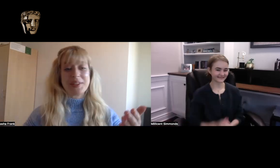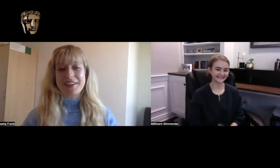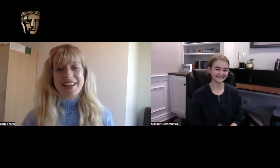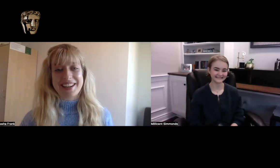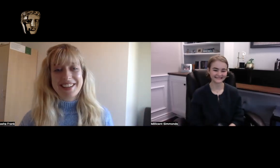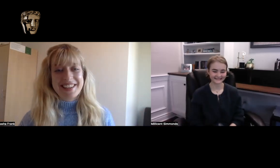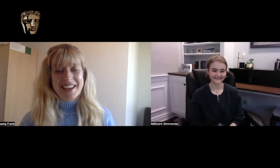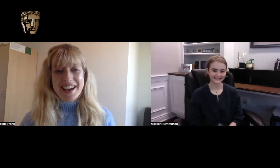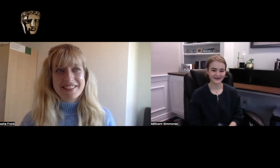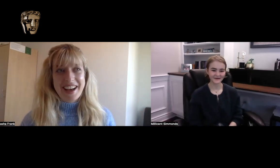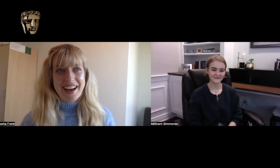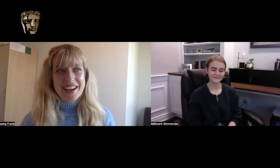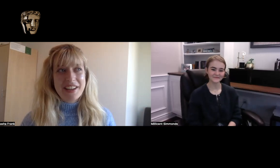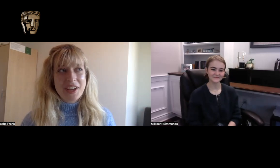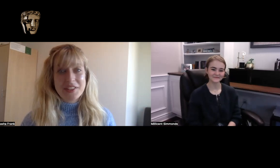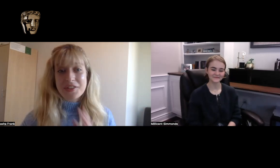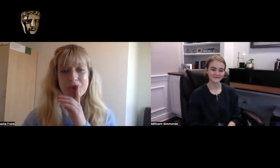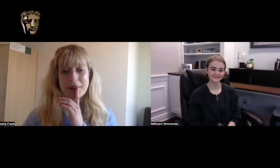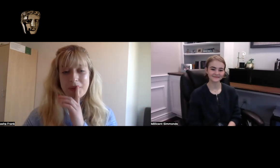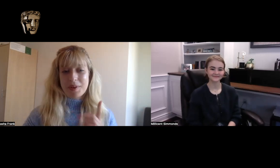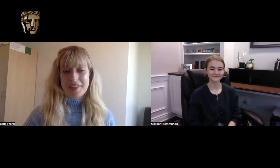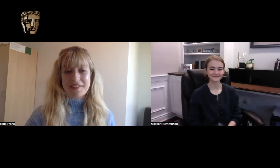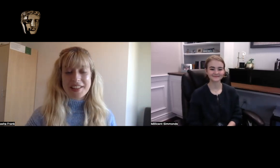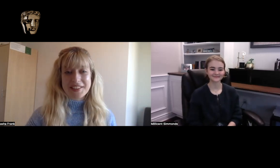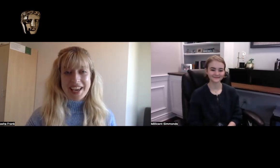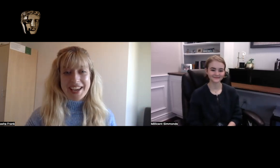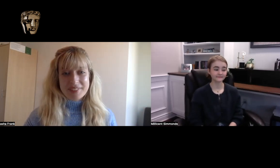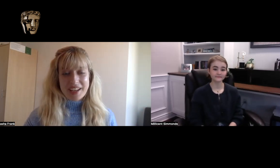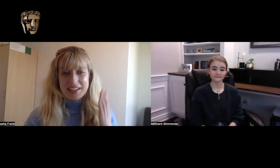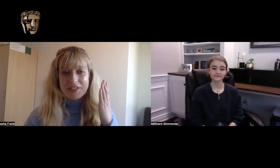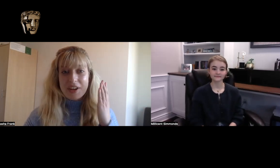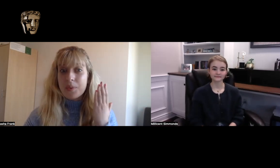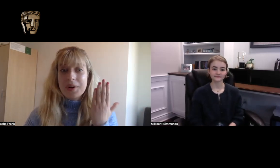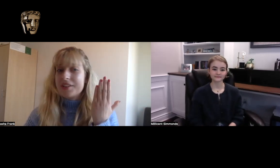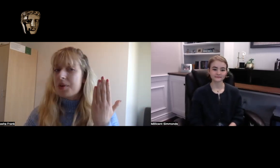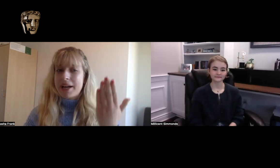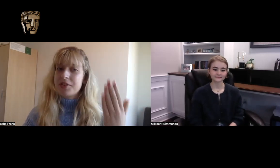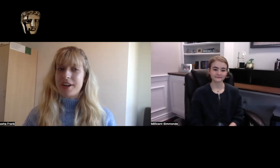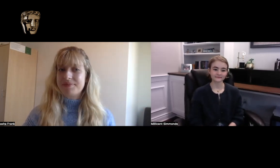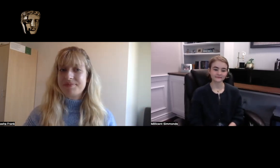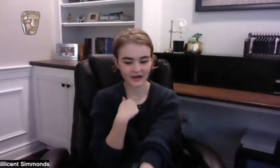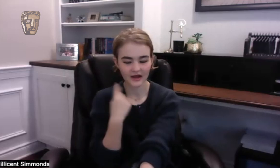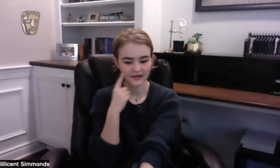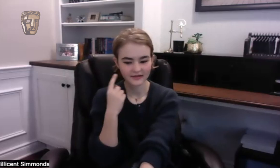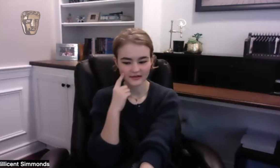absolutely yeah I'd love to ask you just one one more thing if that's okay I'd love to know what is your mantra oh